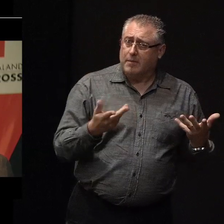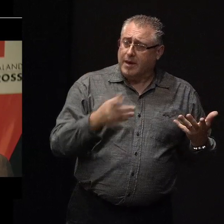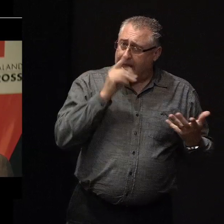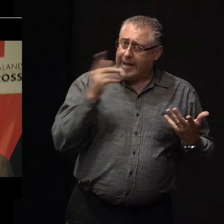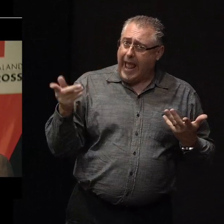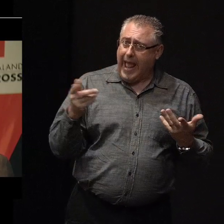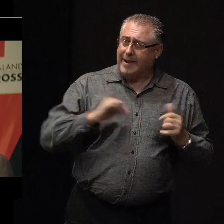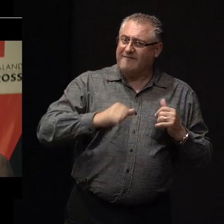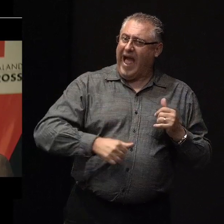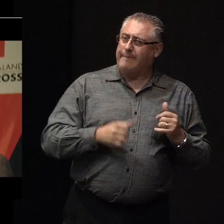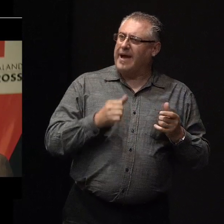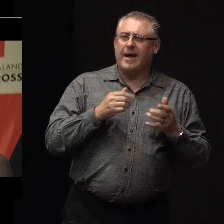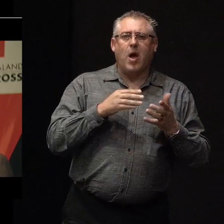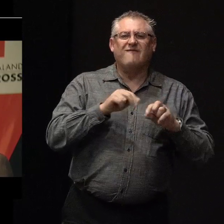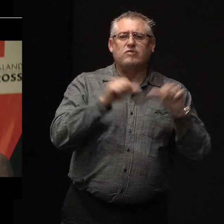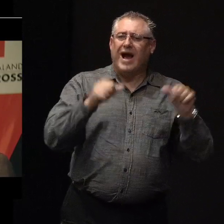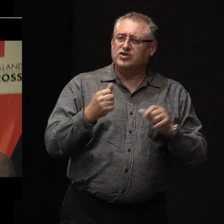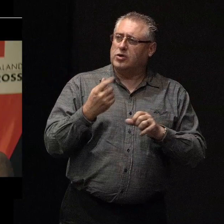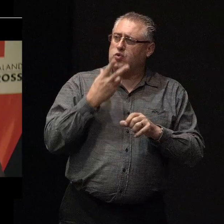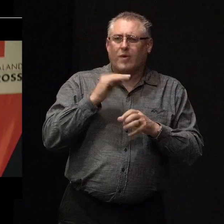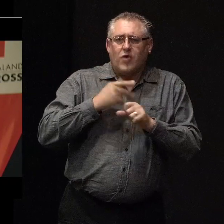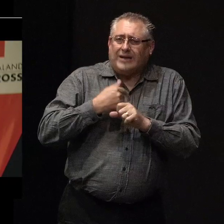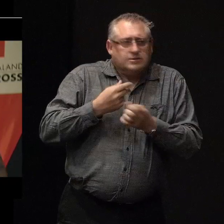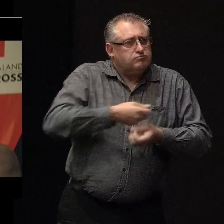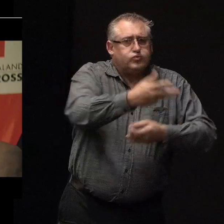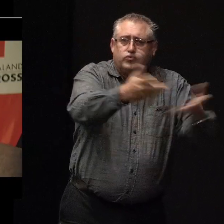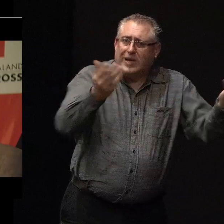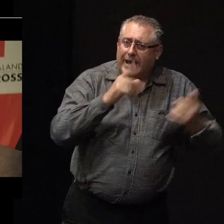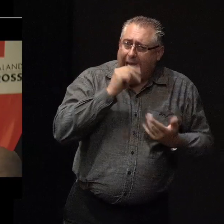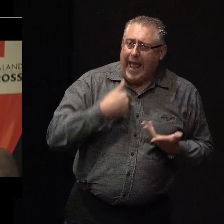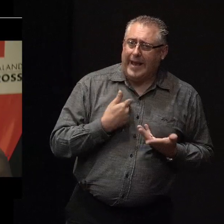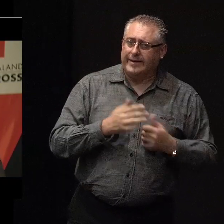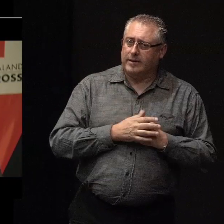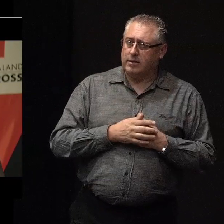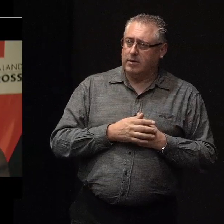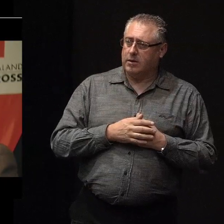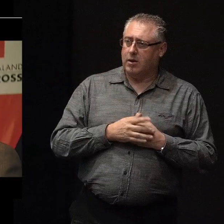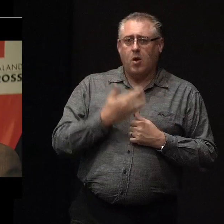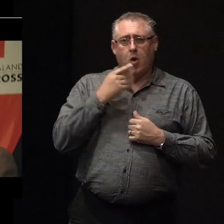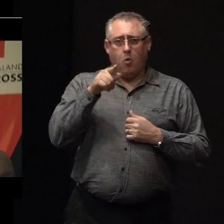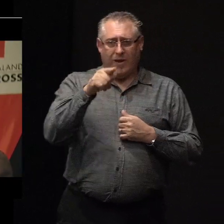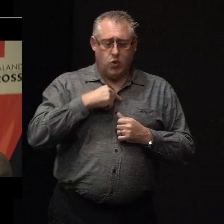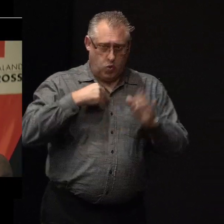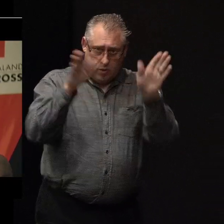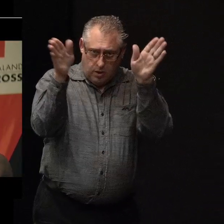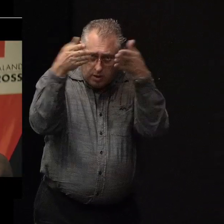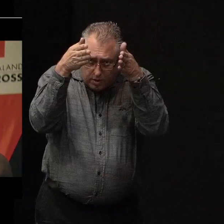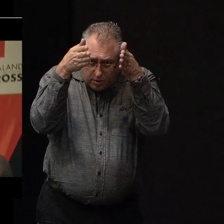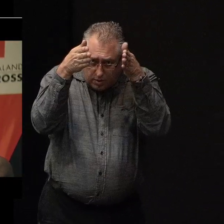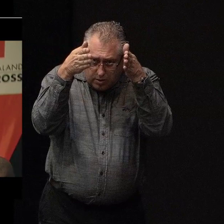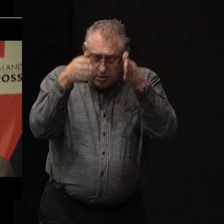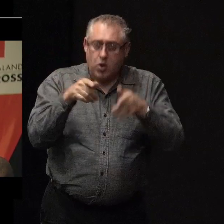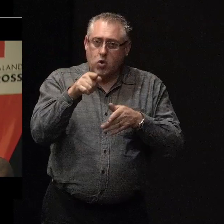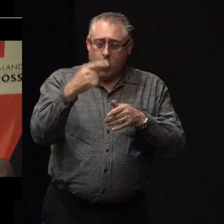organised for us in the next valley? You know, so, you see, when you're in that cortisol state, you're operating within the